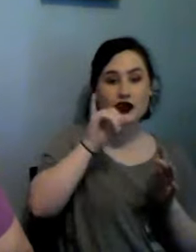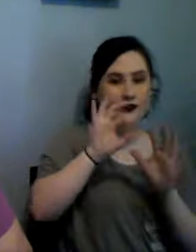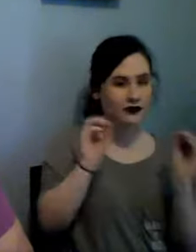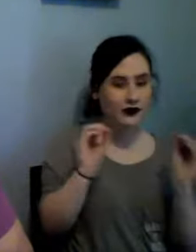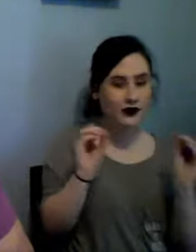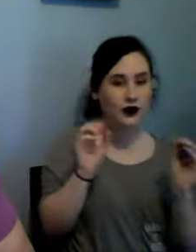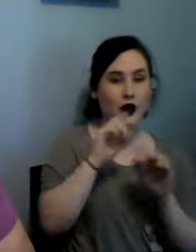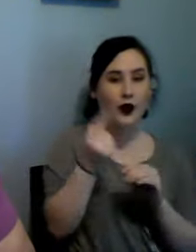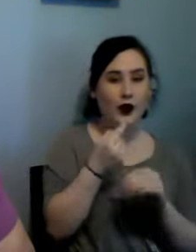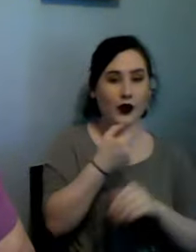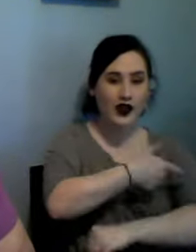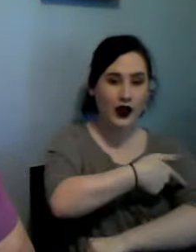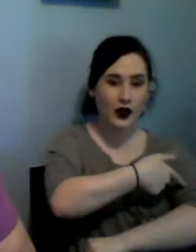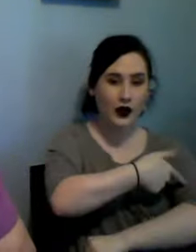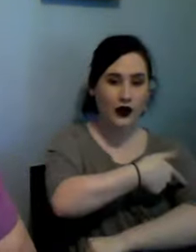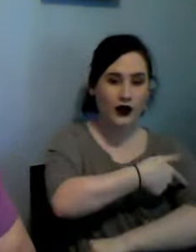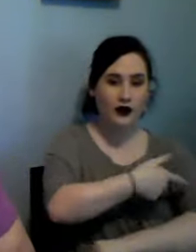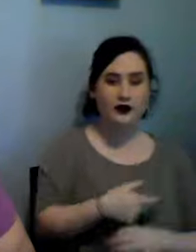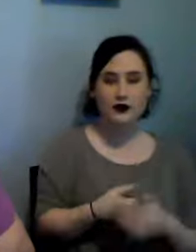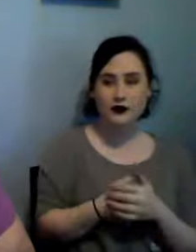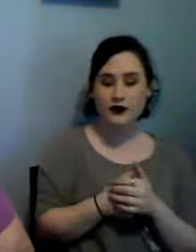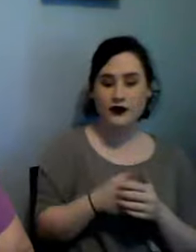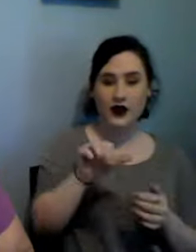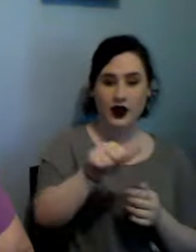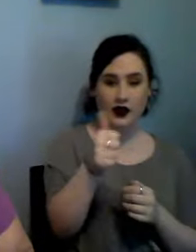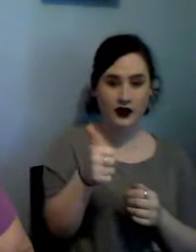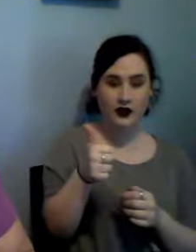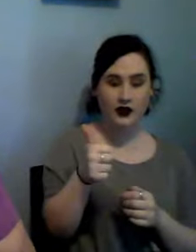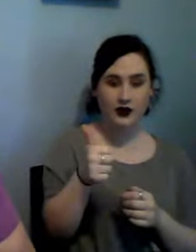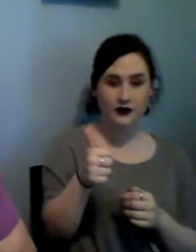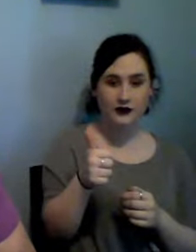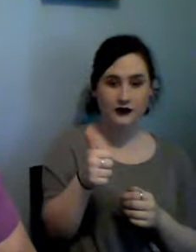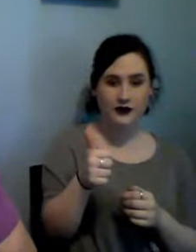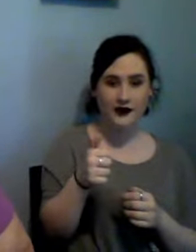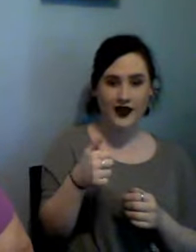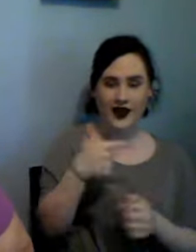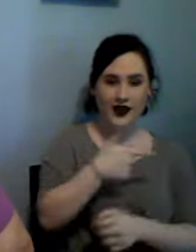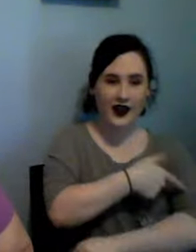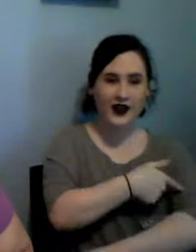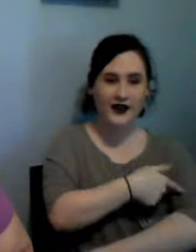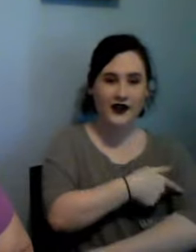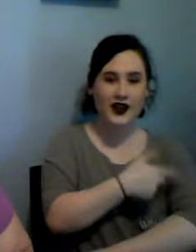another one isn't that funny coke you're giving yourself a shot